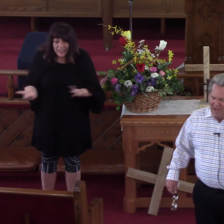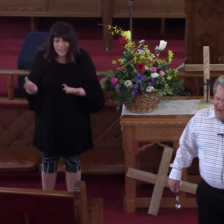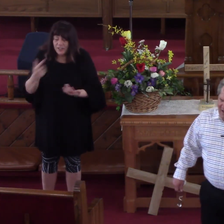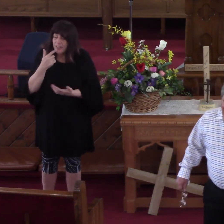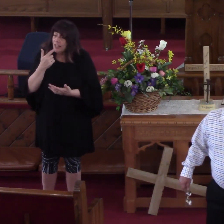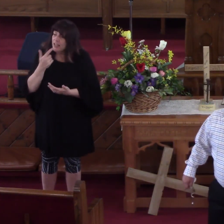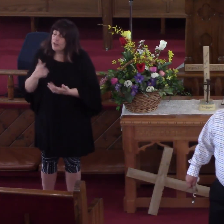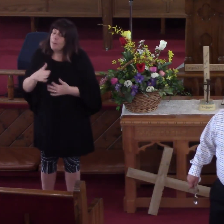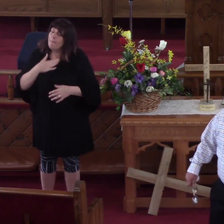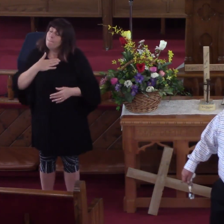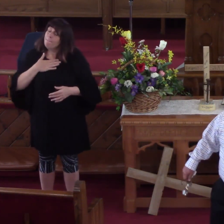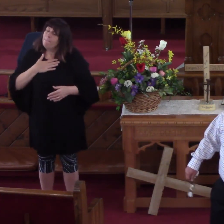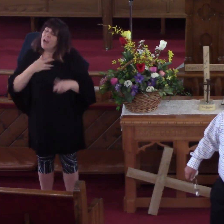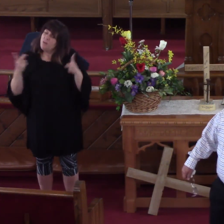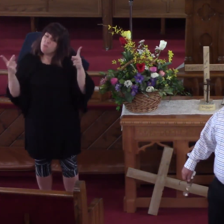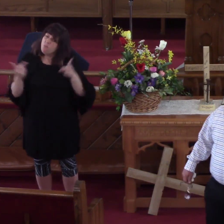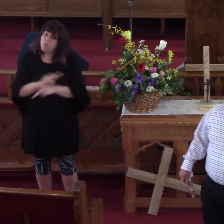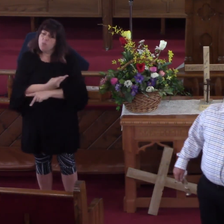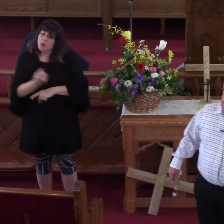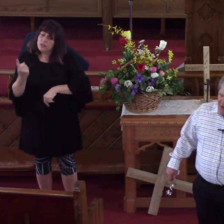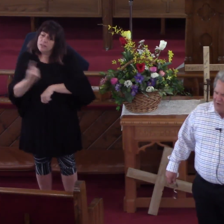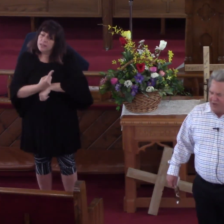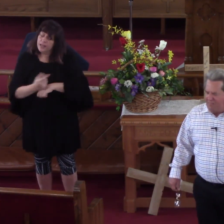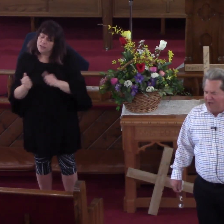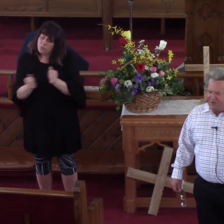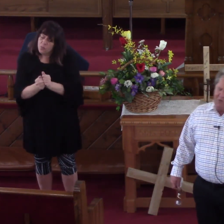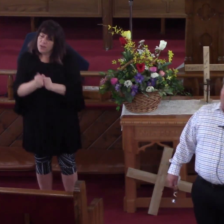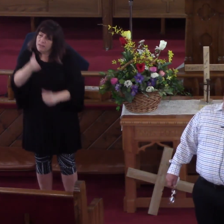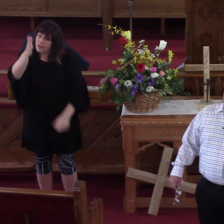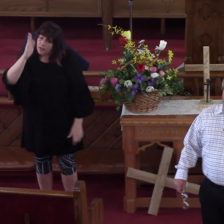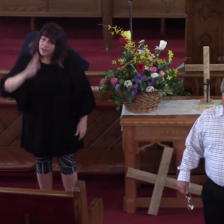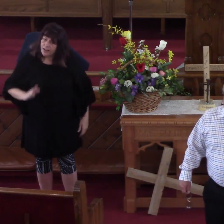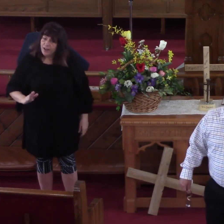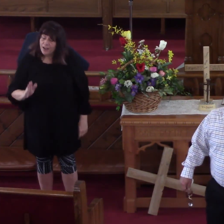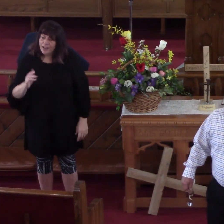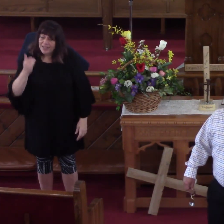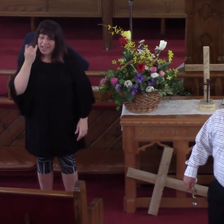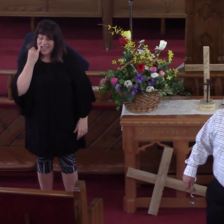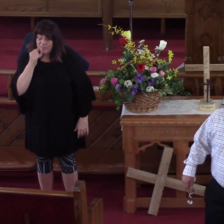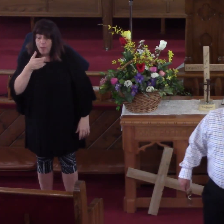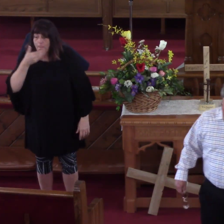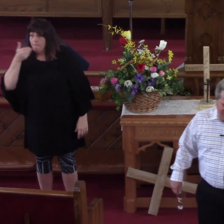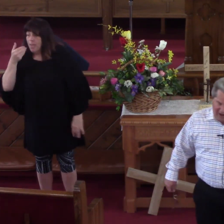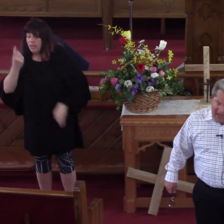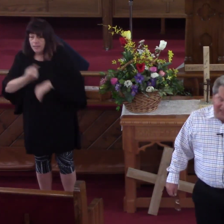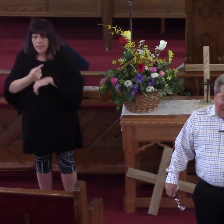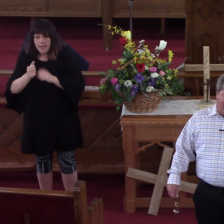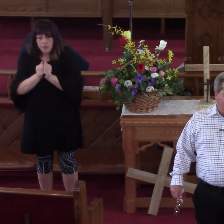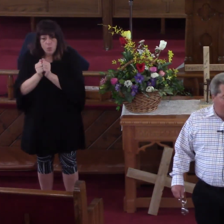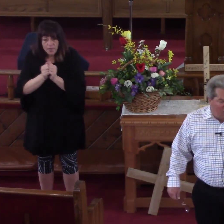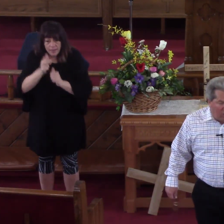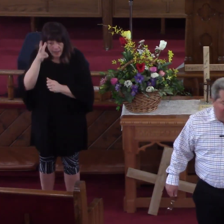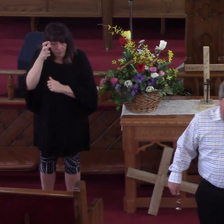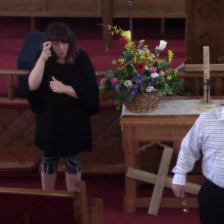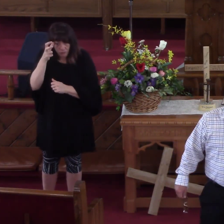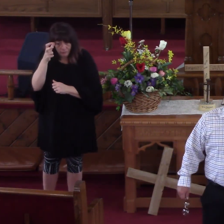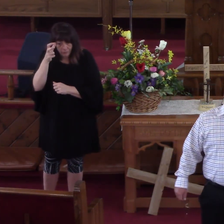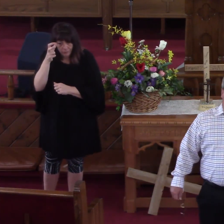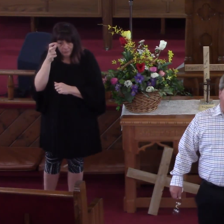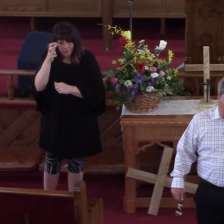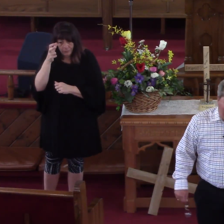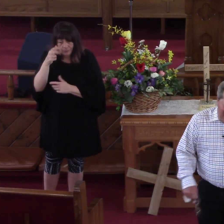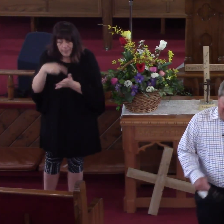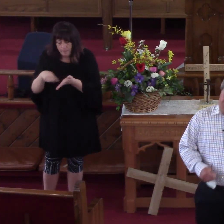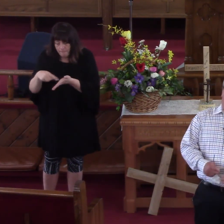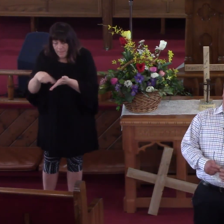the Lord are better than my best days that I had with the devil. I'll tell you what, it